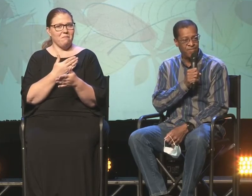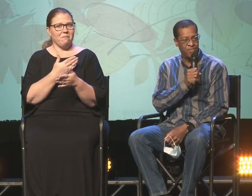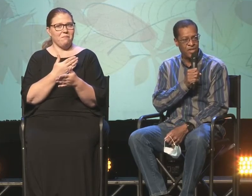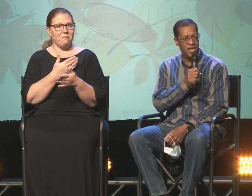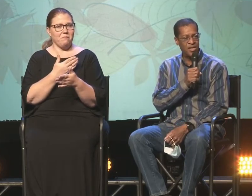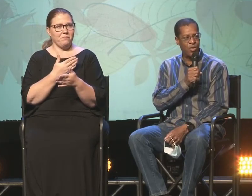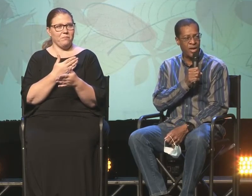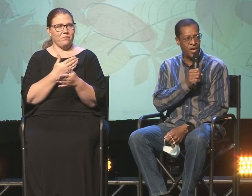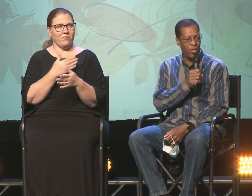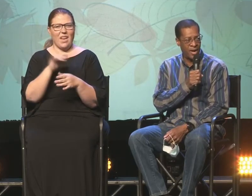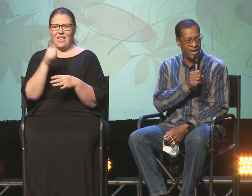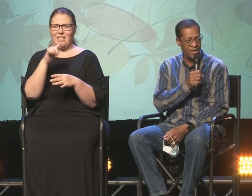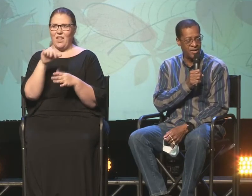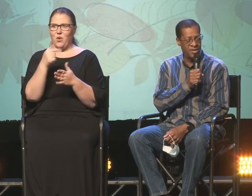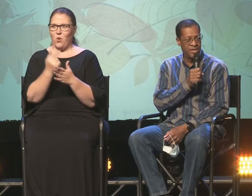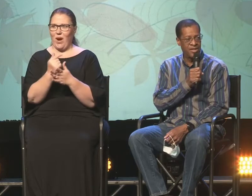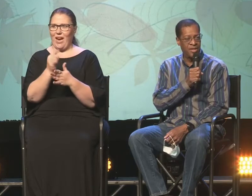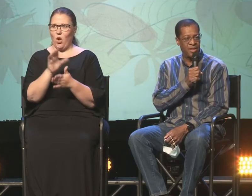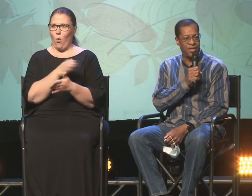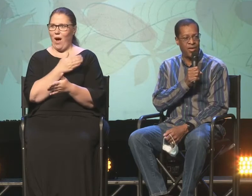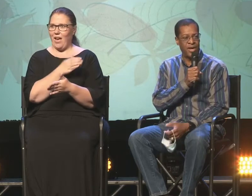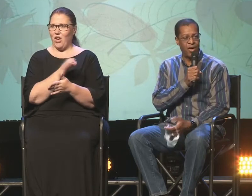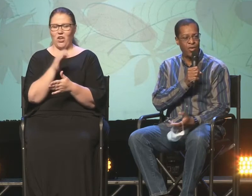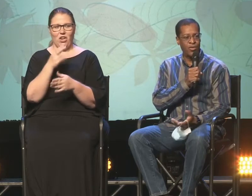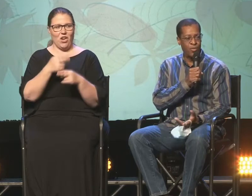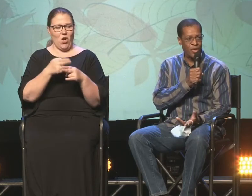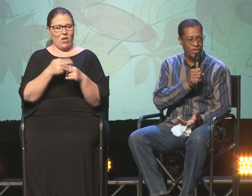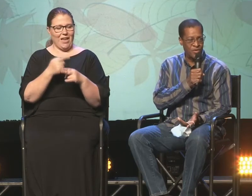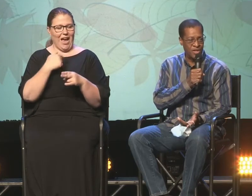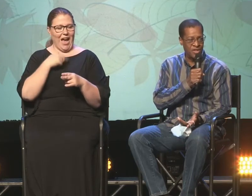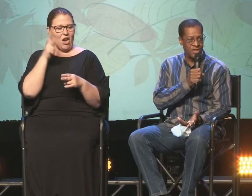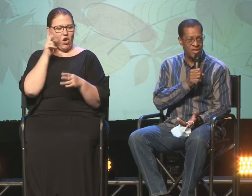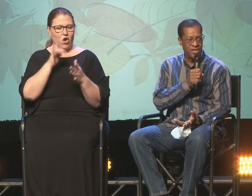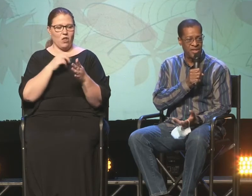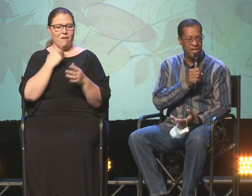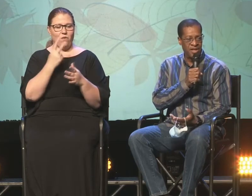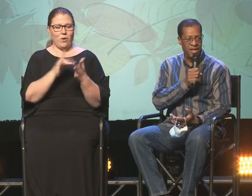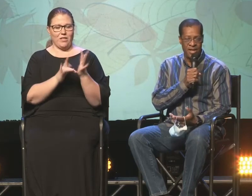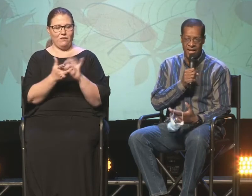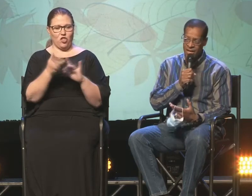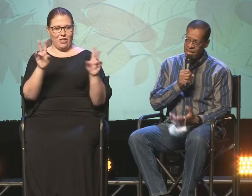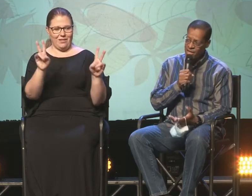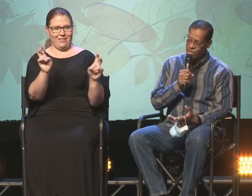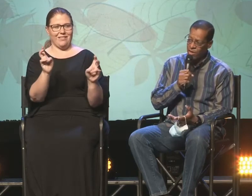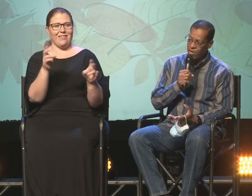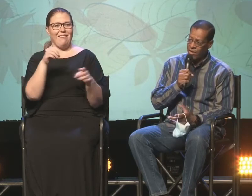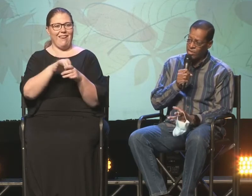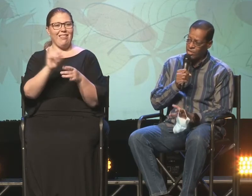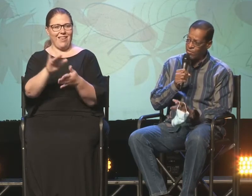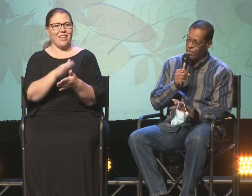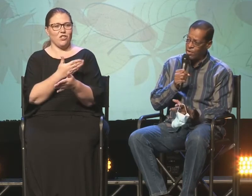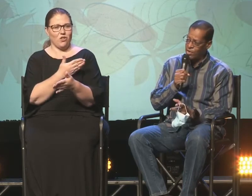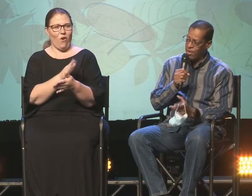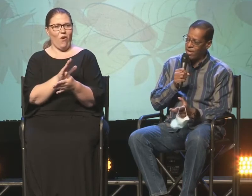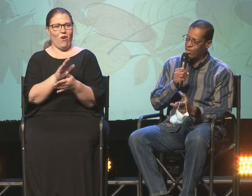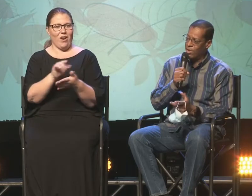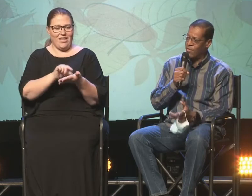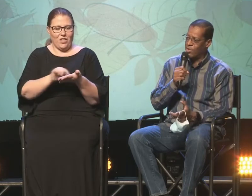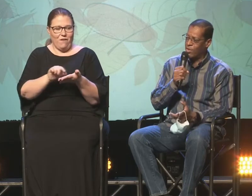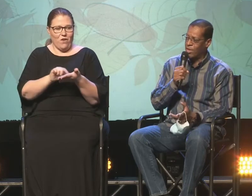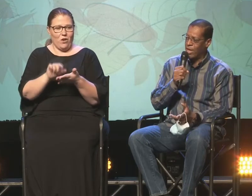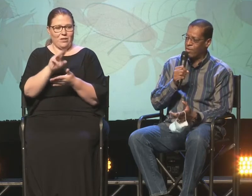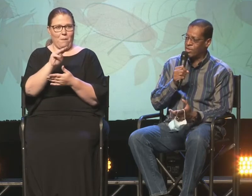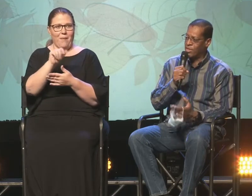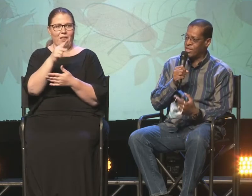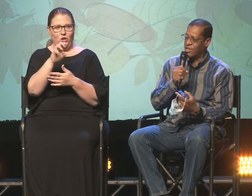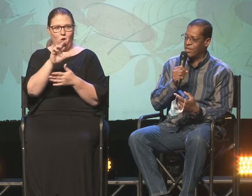10th grade choir called, I Heard the Voice of Jesus. And in that song is this verse, Matthew 11,